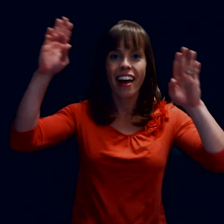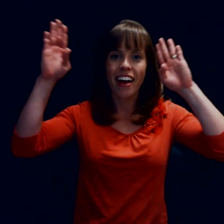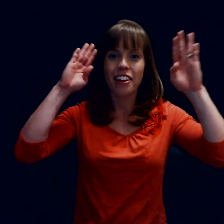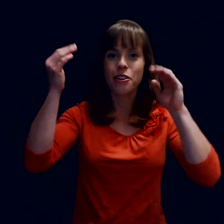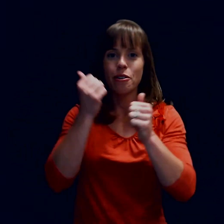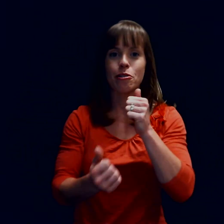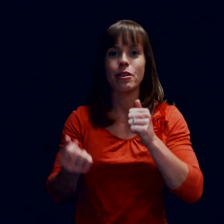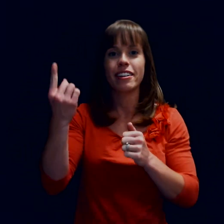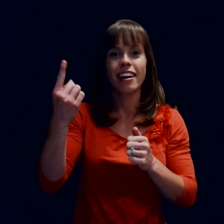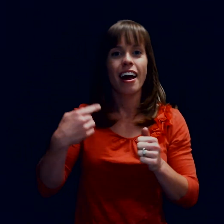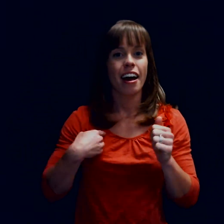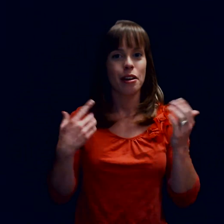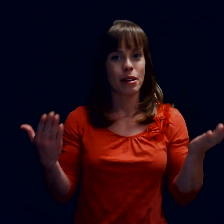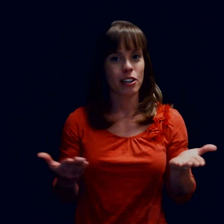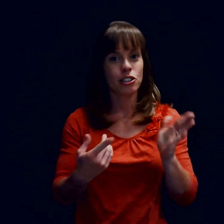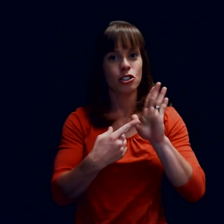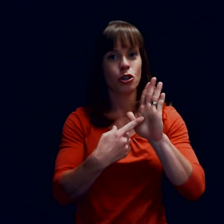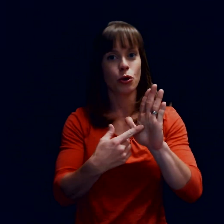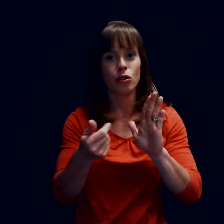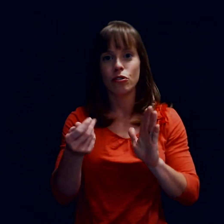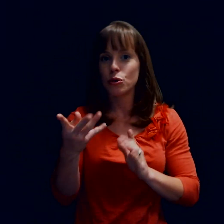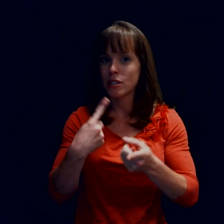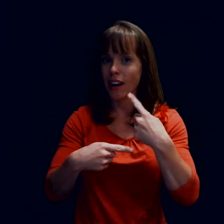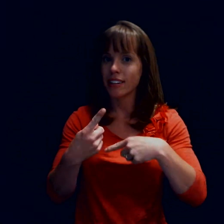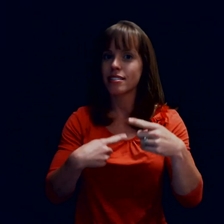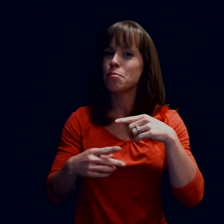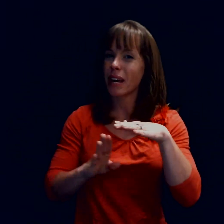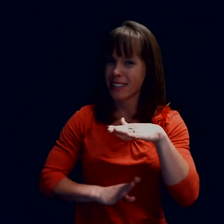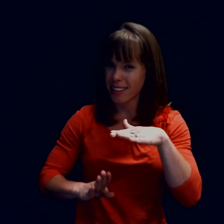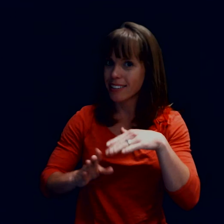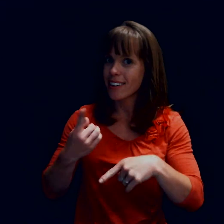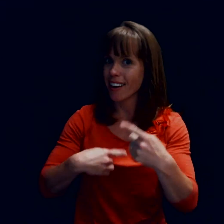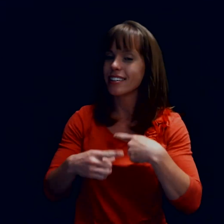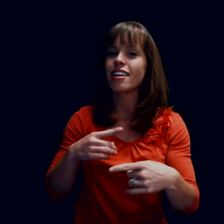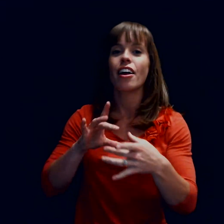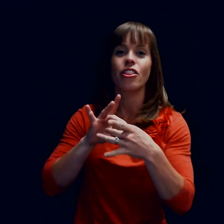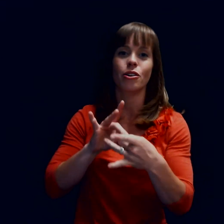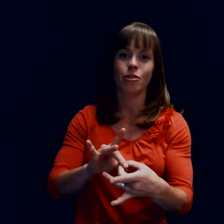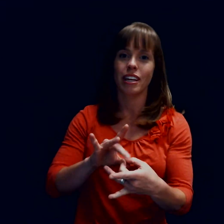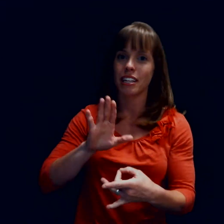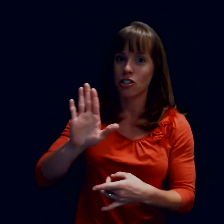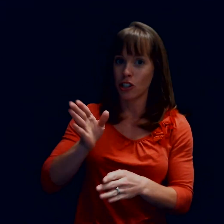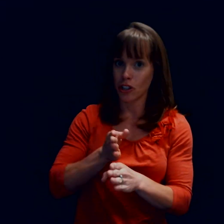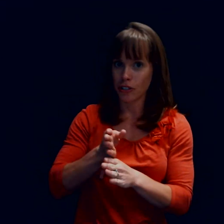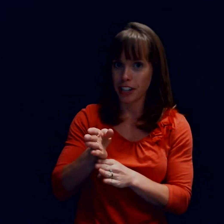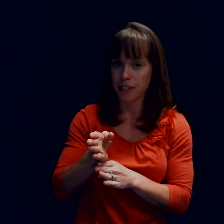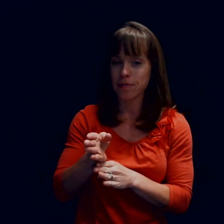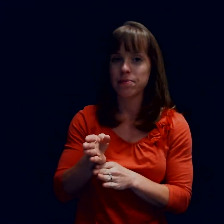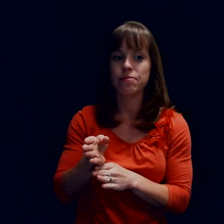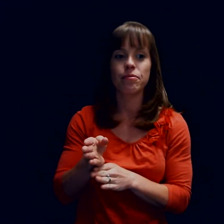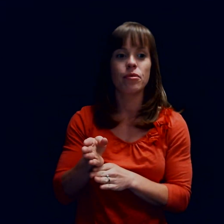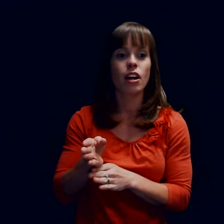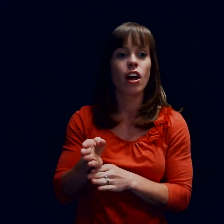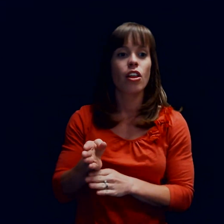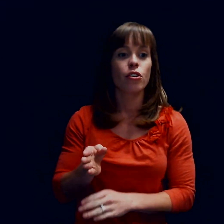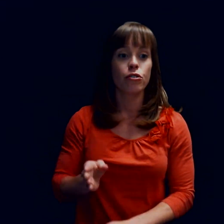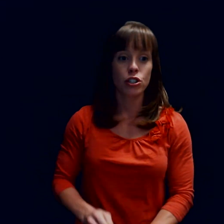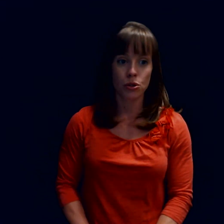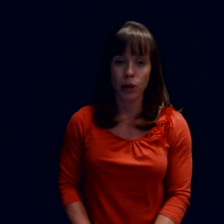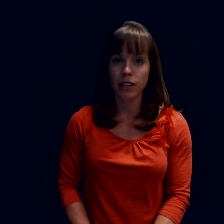Hello everyone. I am here to show you a few signs, basic signs, that are related to your career. The first one